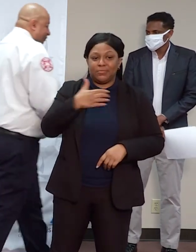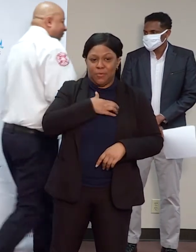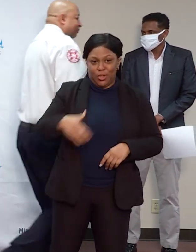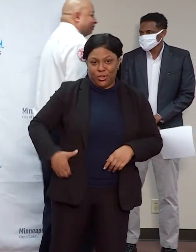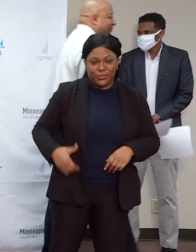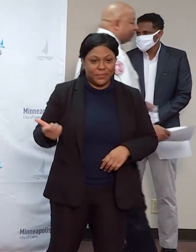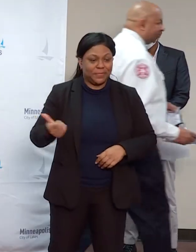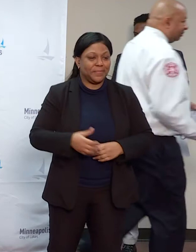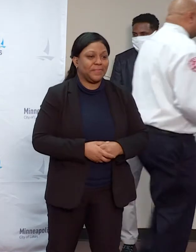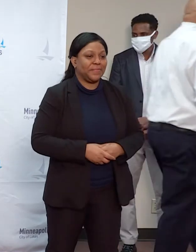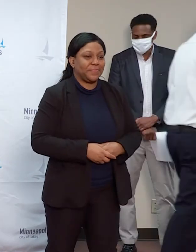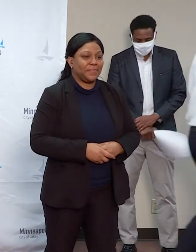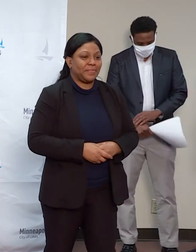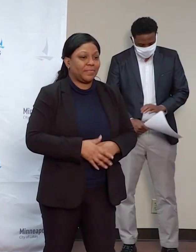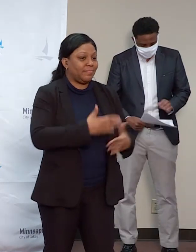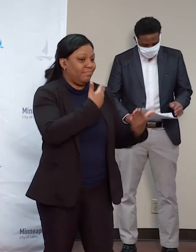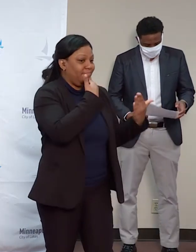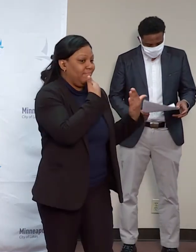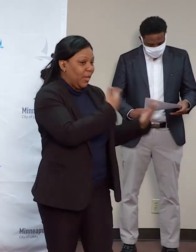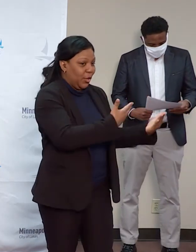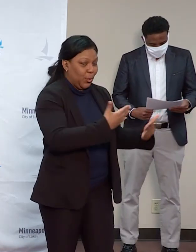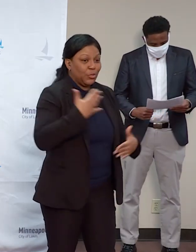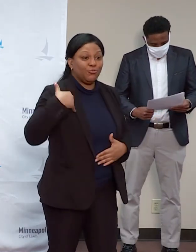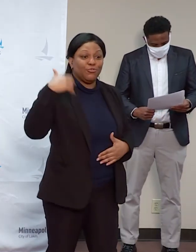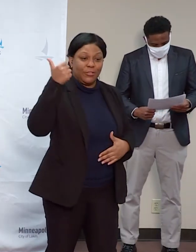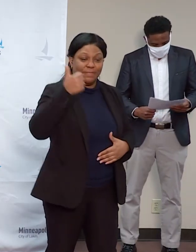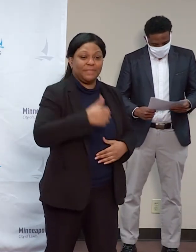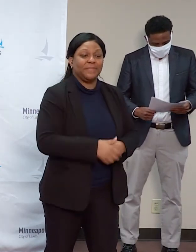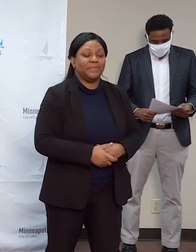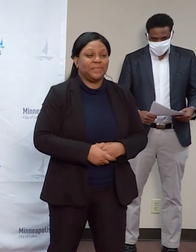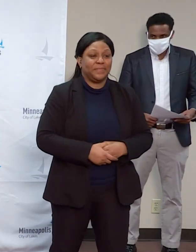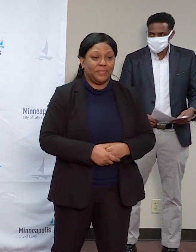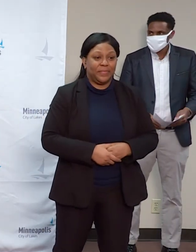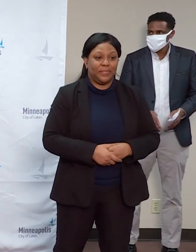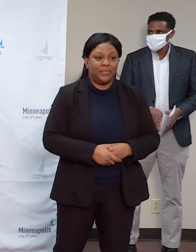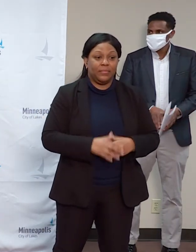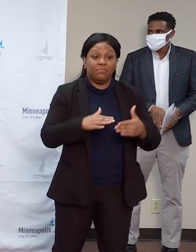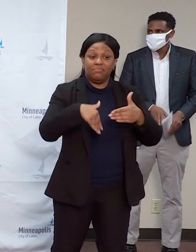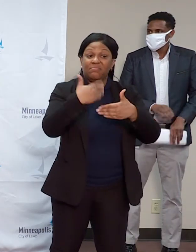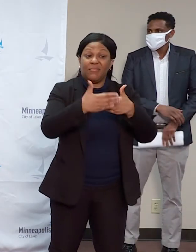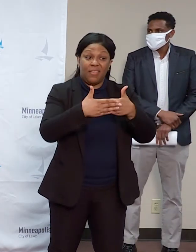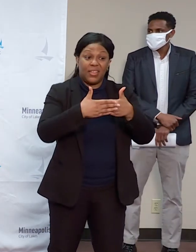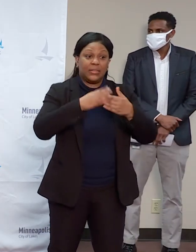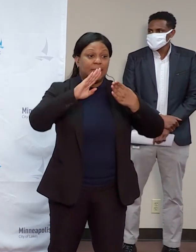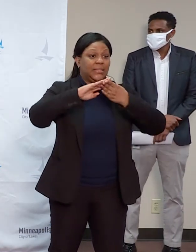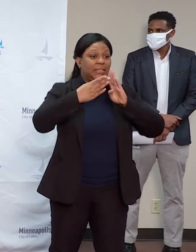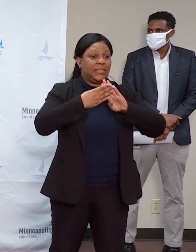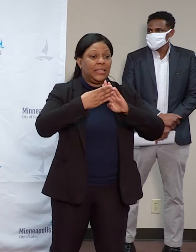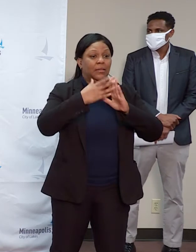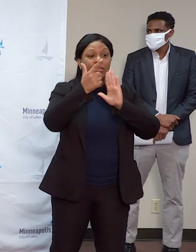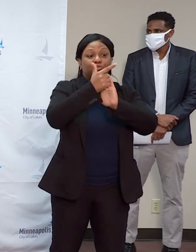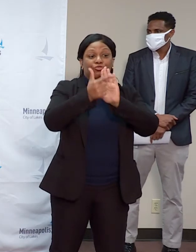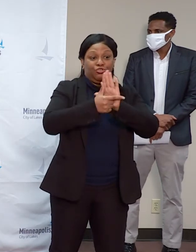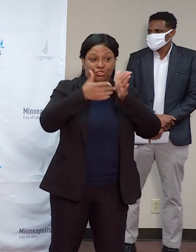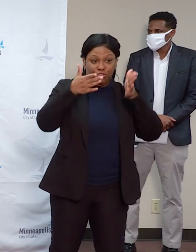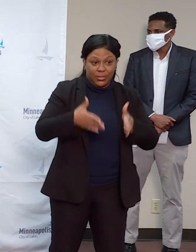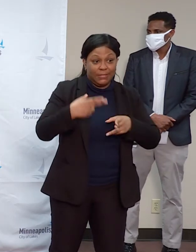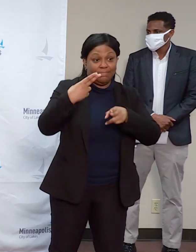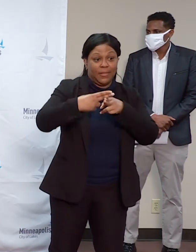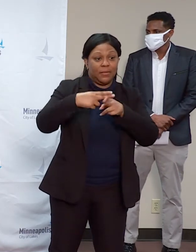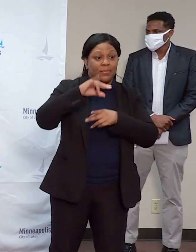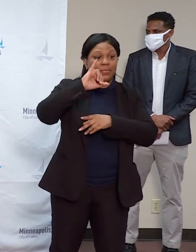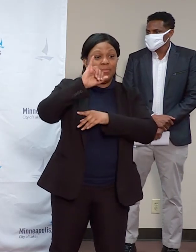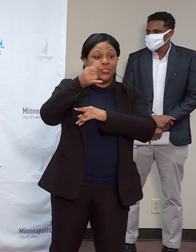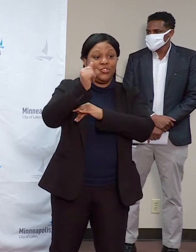Thank you, Chief Tyner. Thank you for your preparation. Next up is our city attorney, Jim Rauder, who's going to give an overall synopsis of what to expect during the